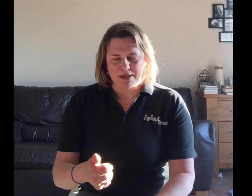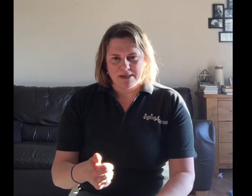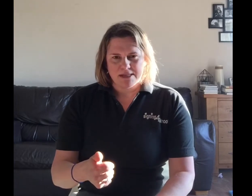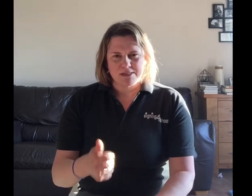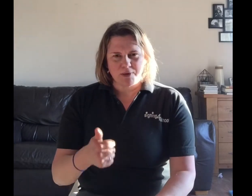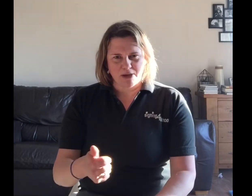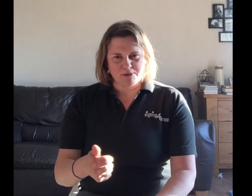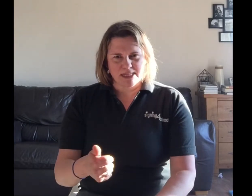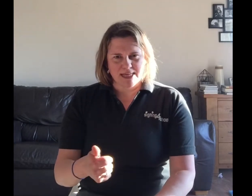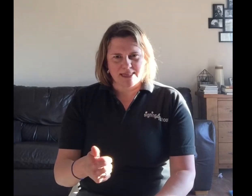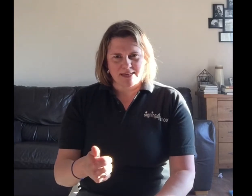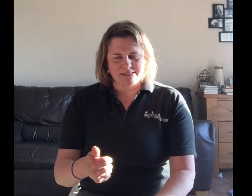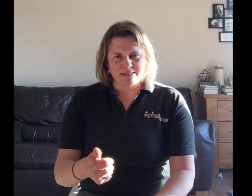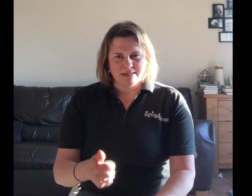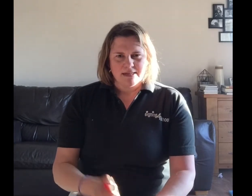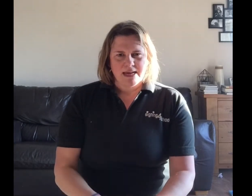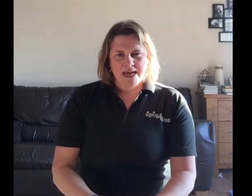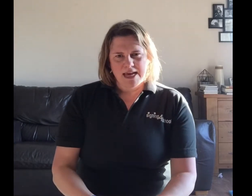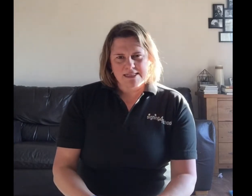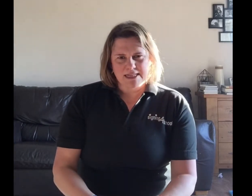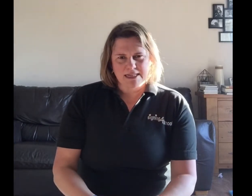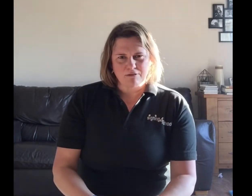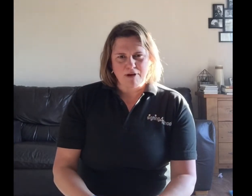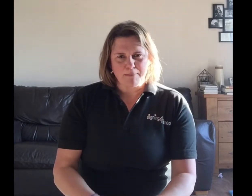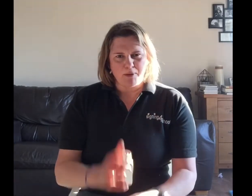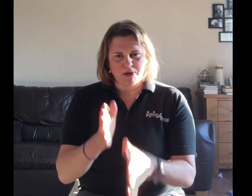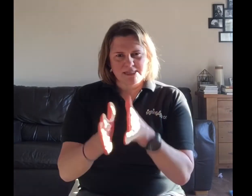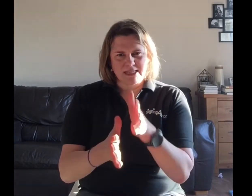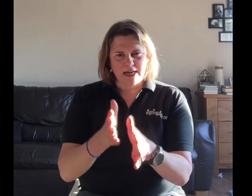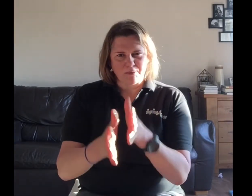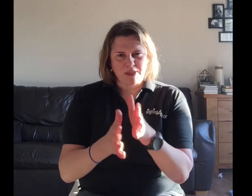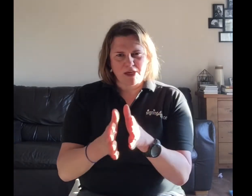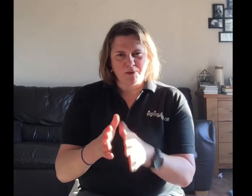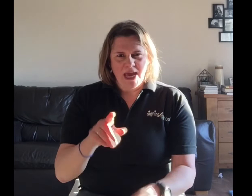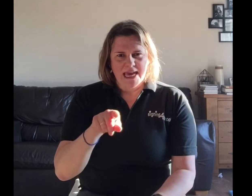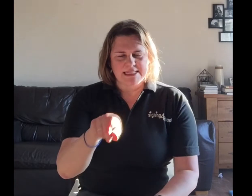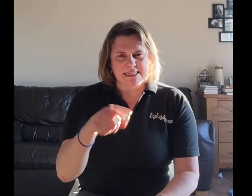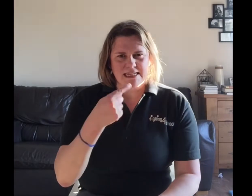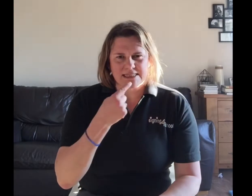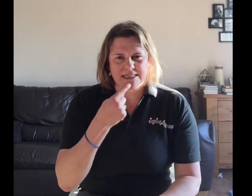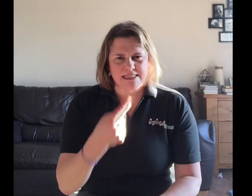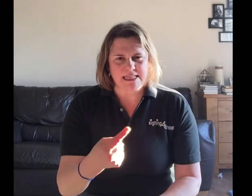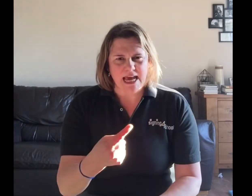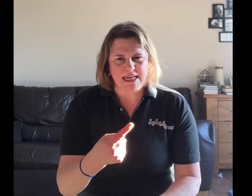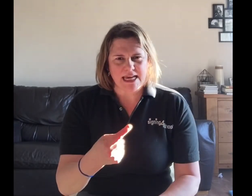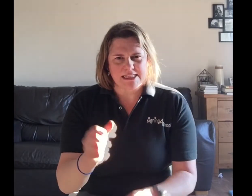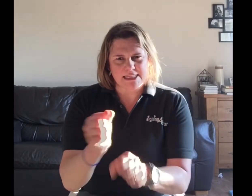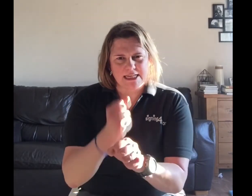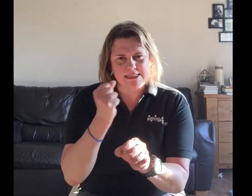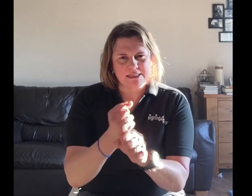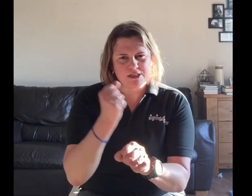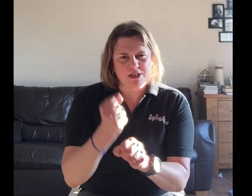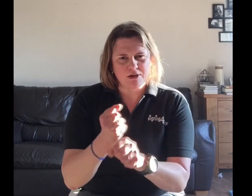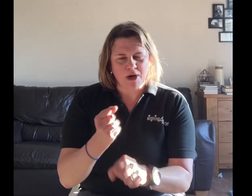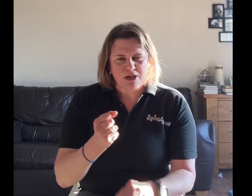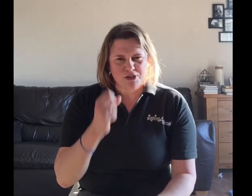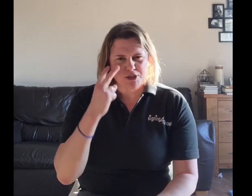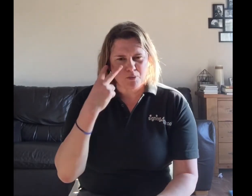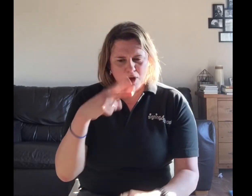So it goes like this. Here's a little rap I want to sign with you. It's easy to say. It's easy to do. Just watch